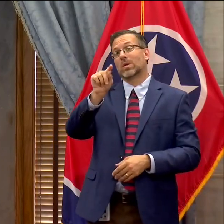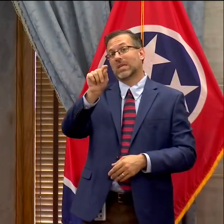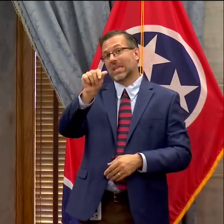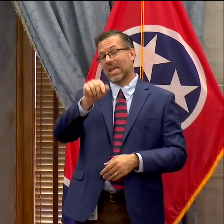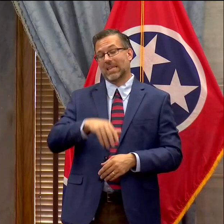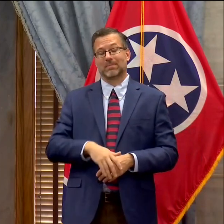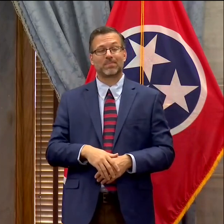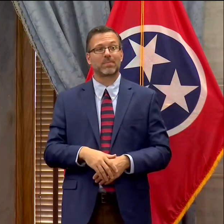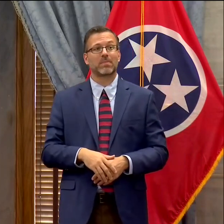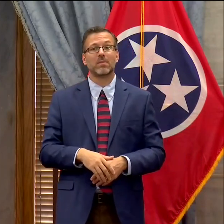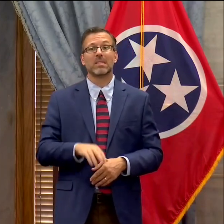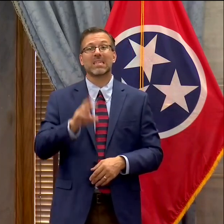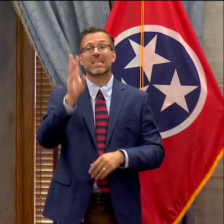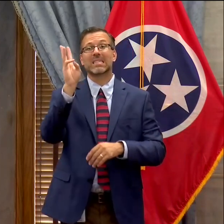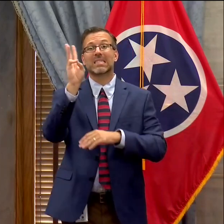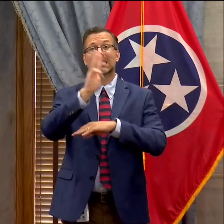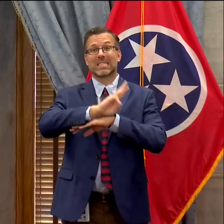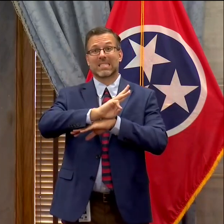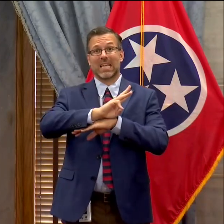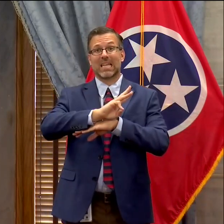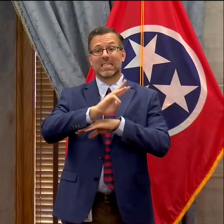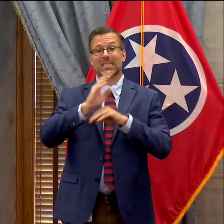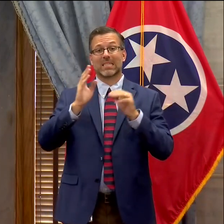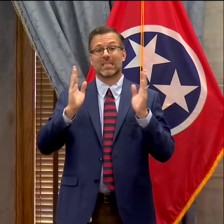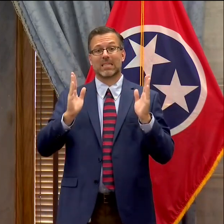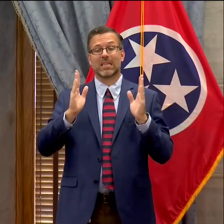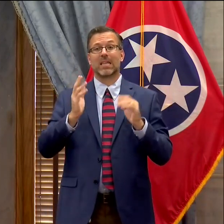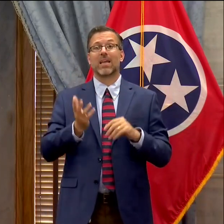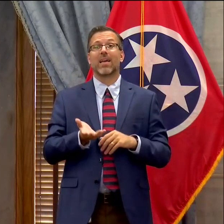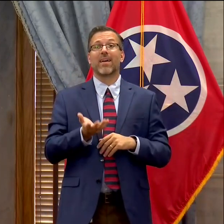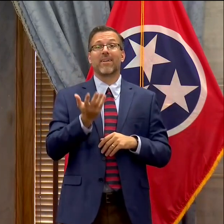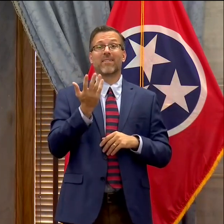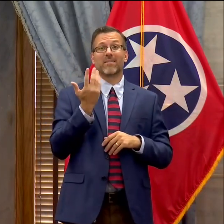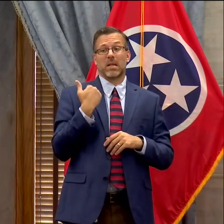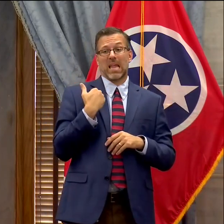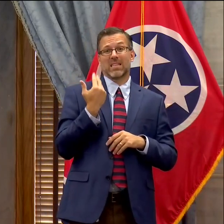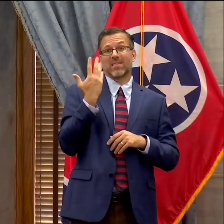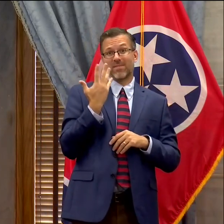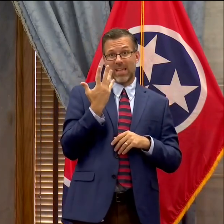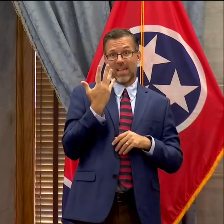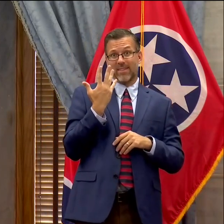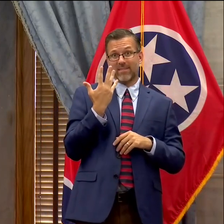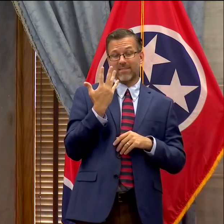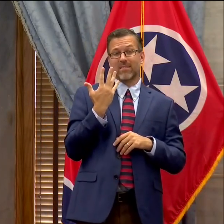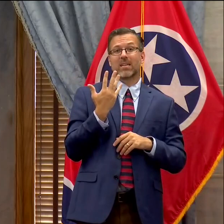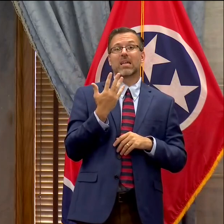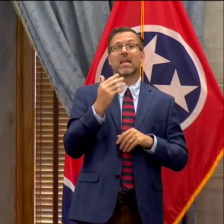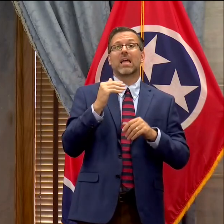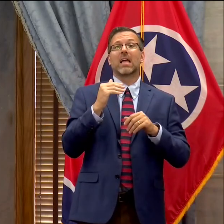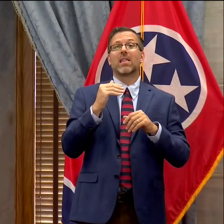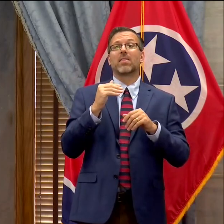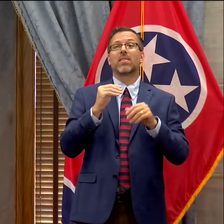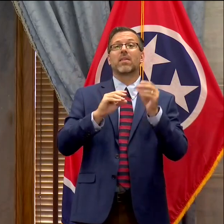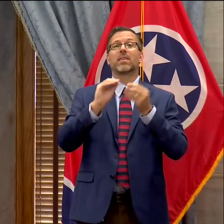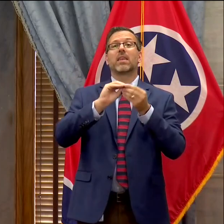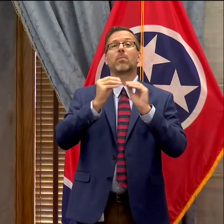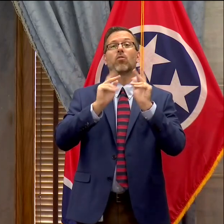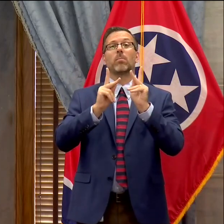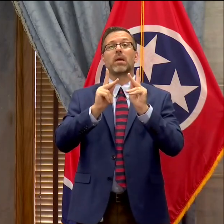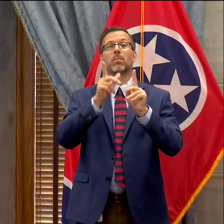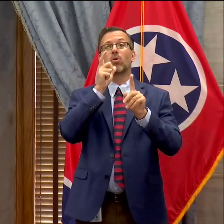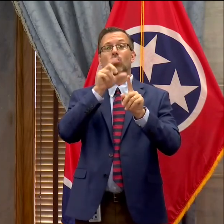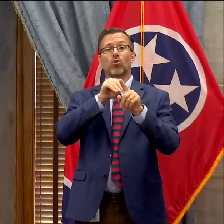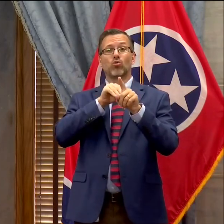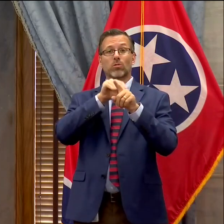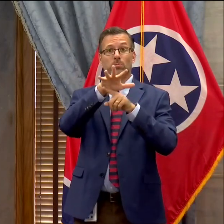last six days, our positivity rate has been less than 10%. That, again, is another indication that we're trending